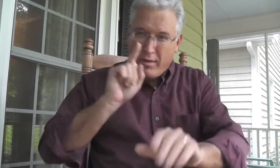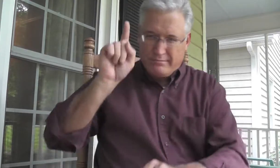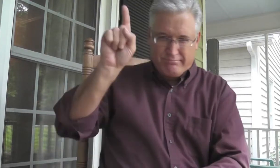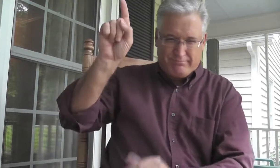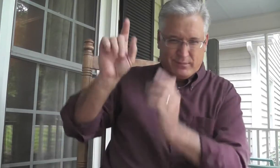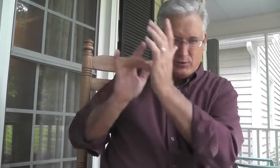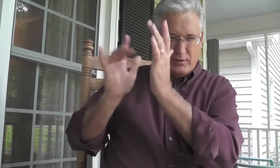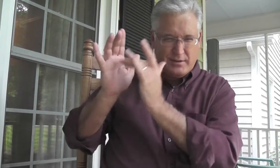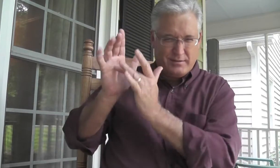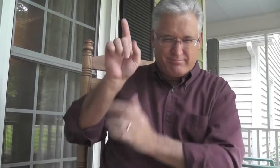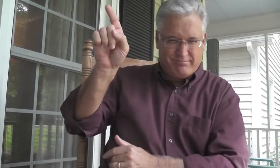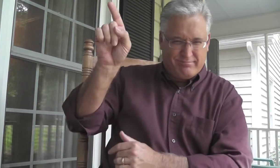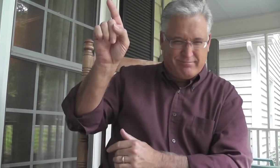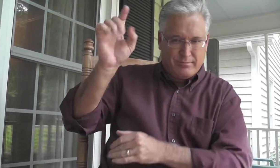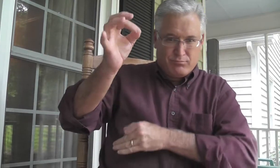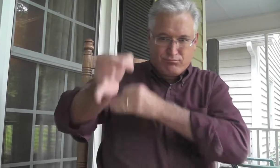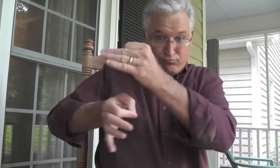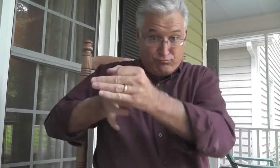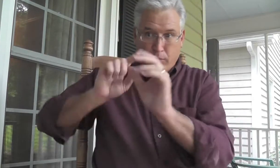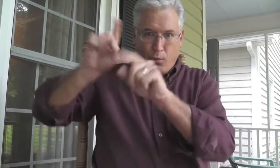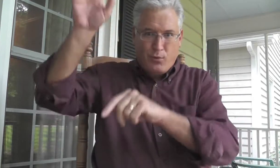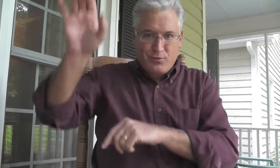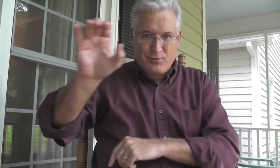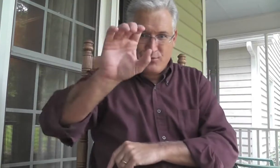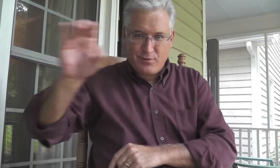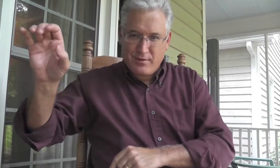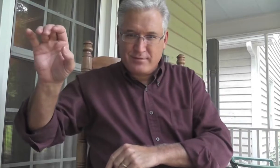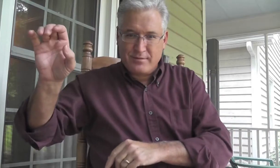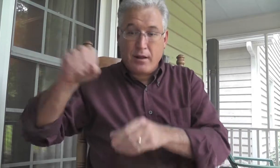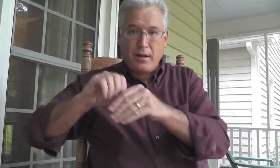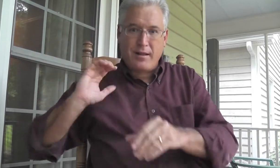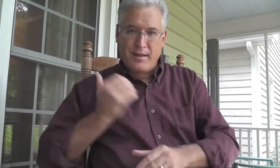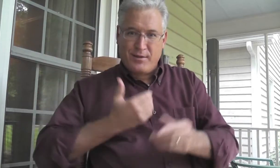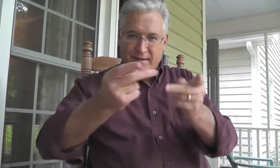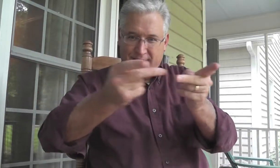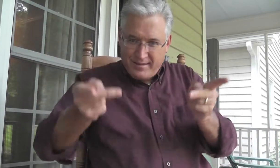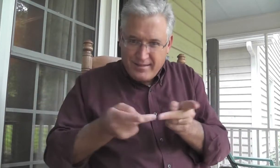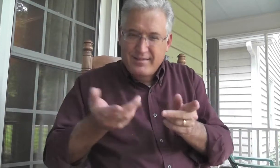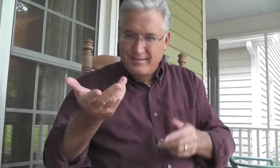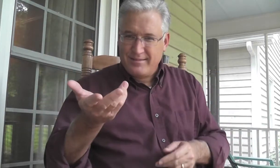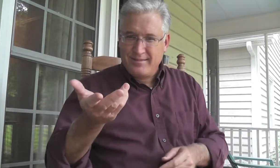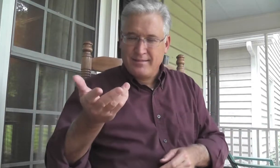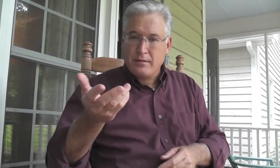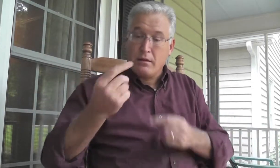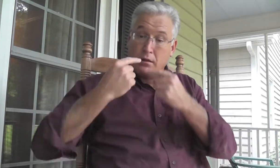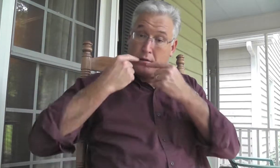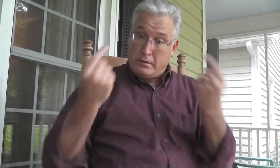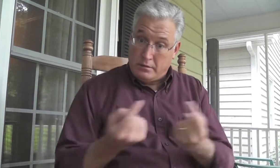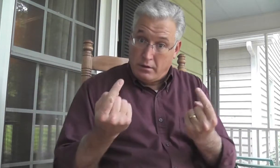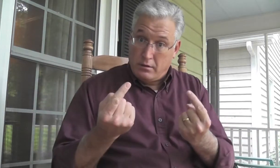All of it, the sin, is all gone and paid for as if we did it, but Christ did it for us on the cross in our place.